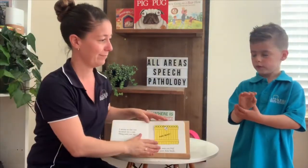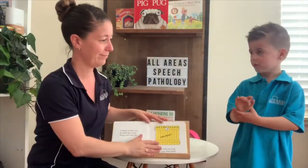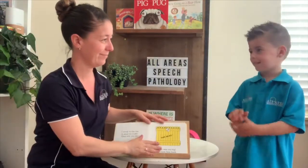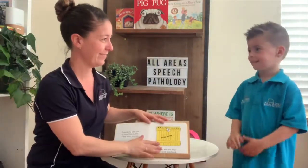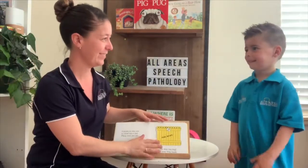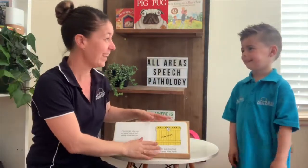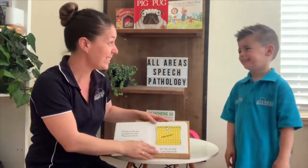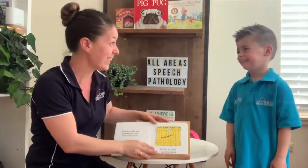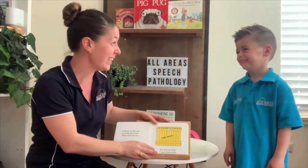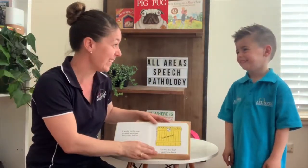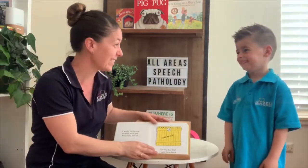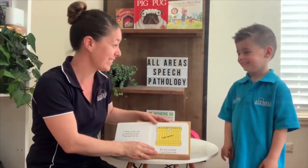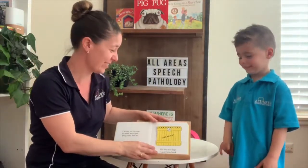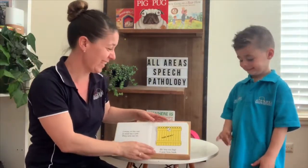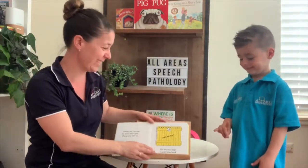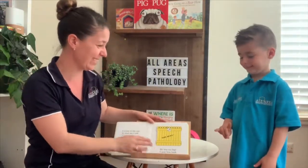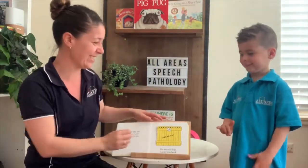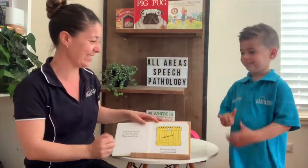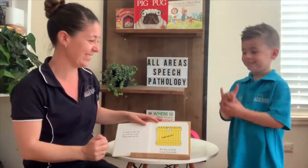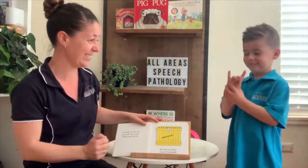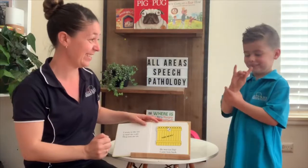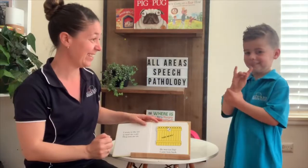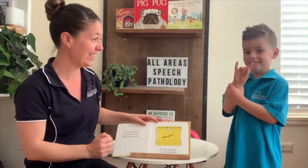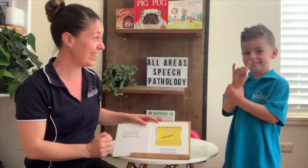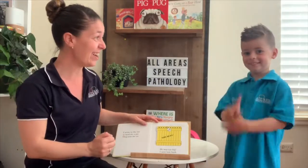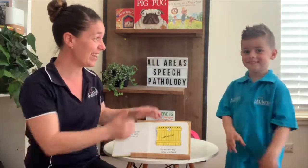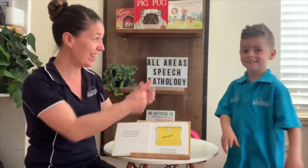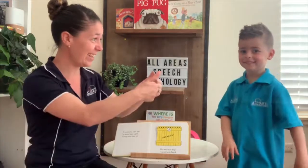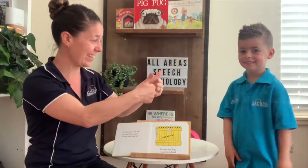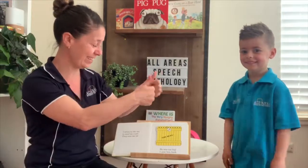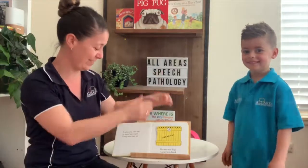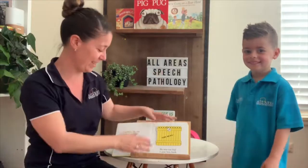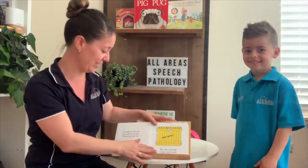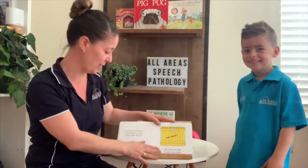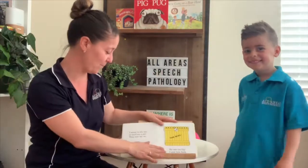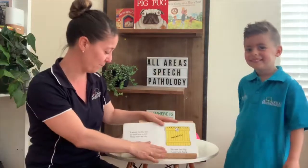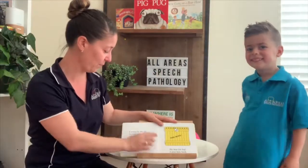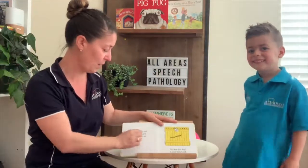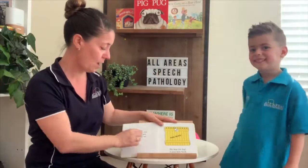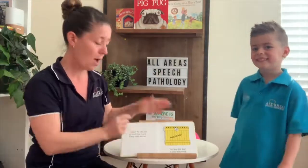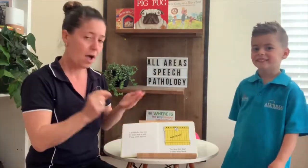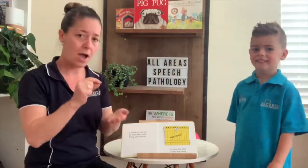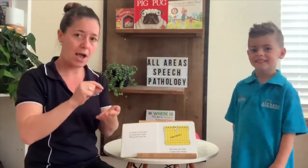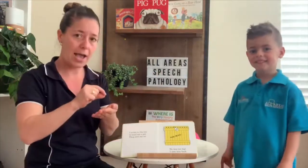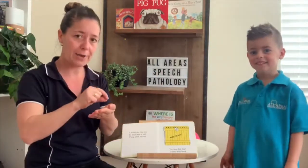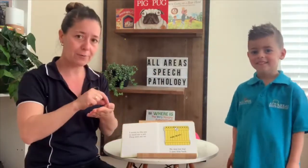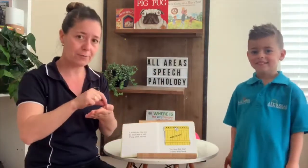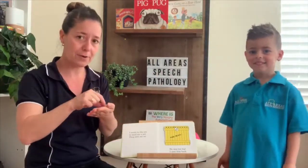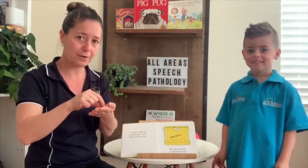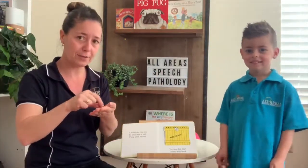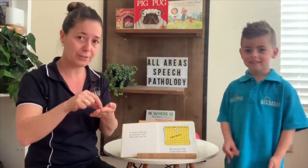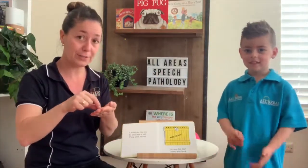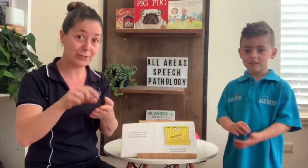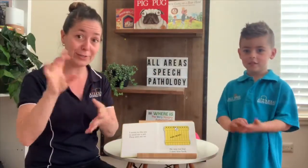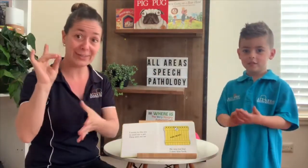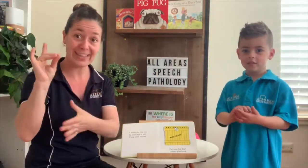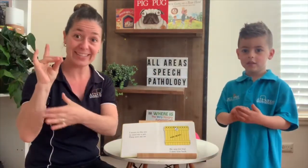Great signing. It's tricky, isn't it? You got it. Great job. I wrote to the